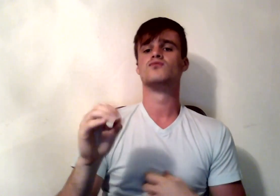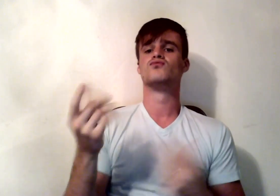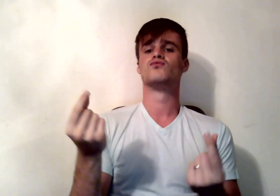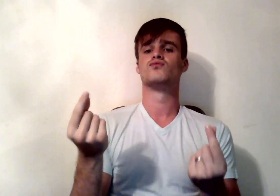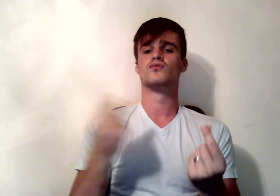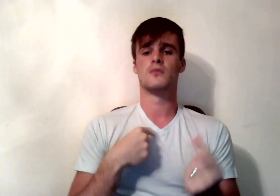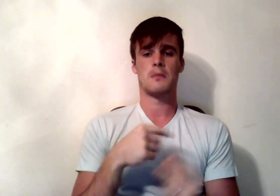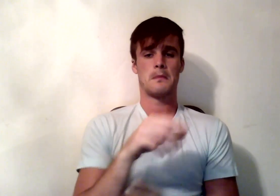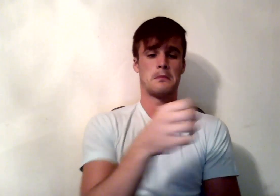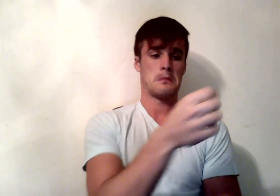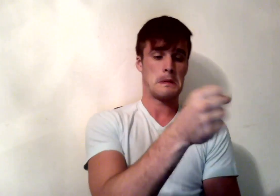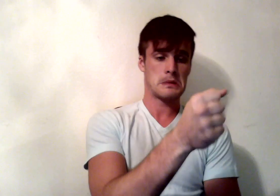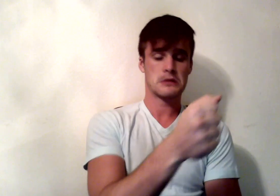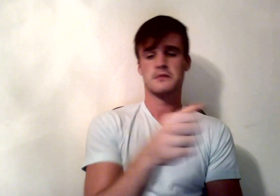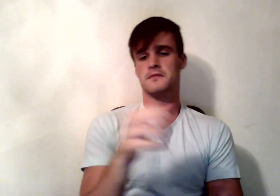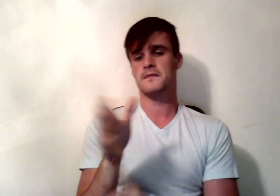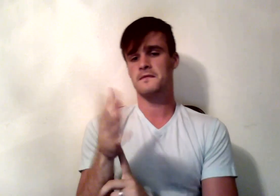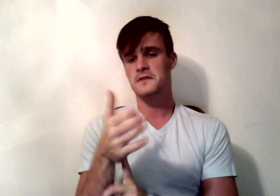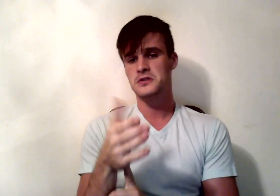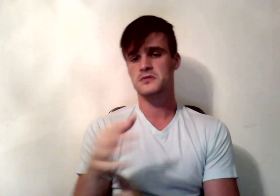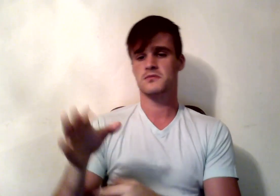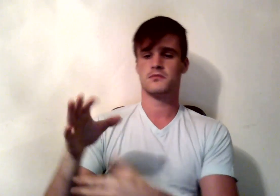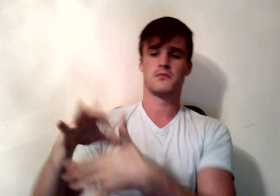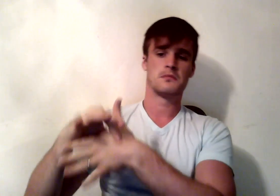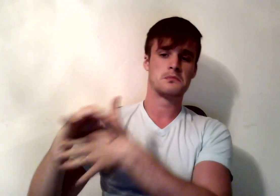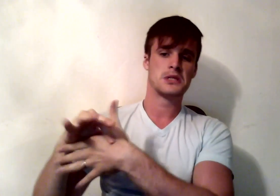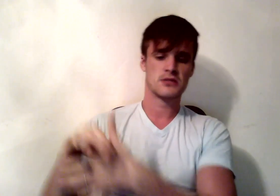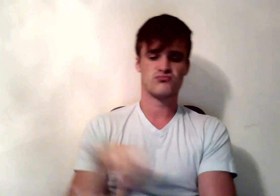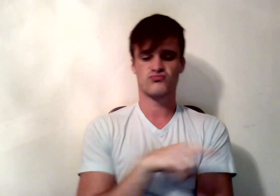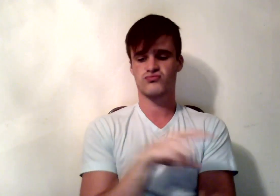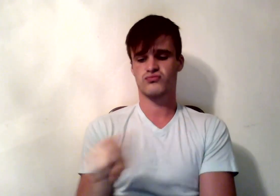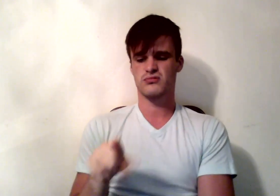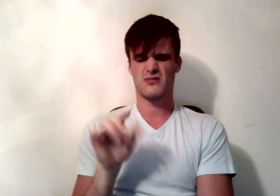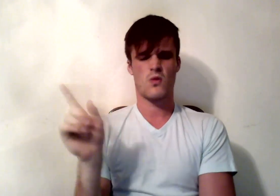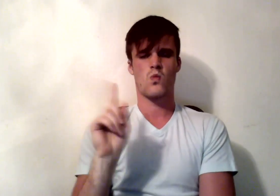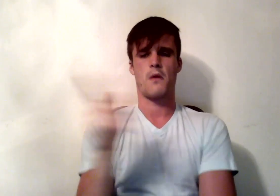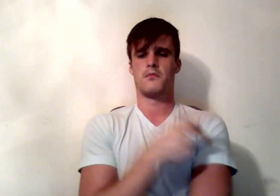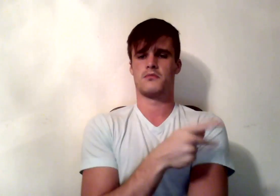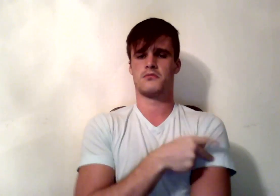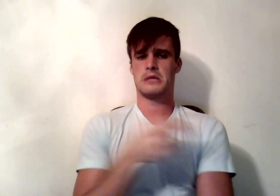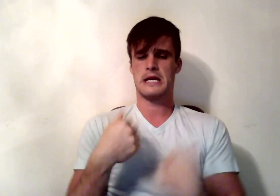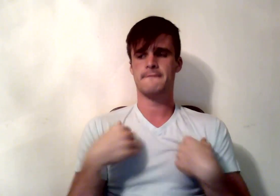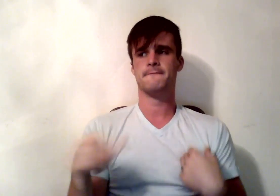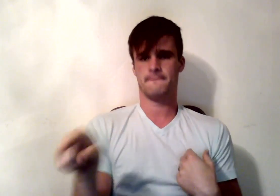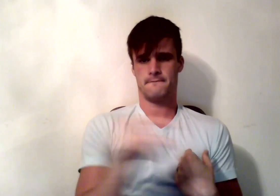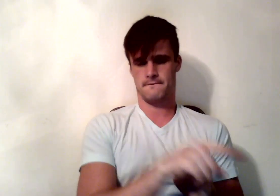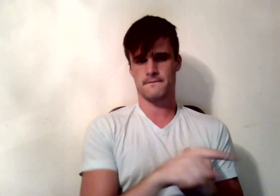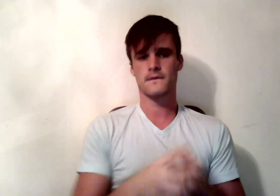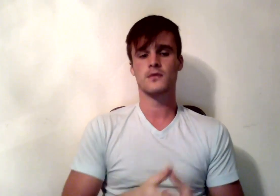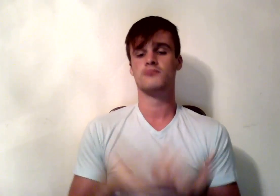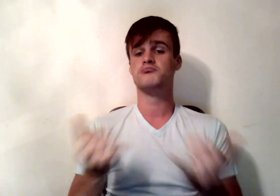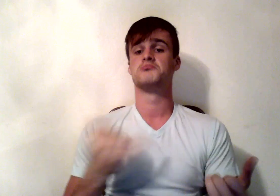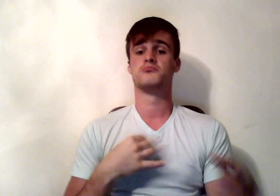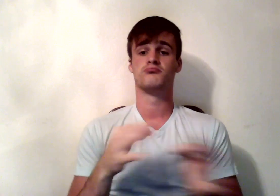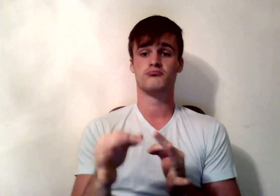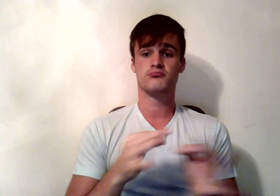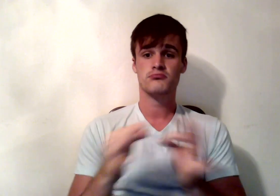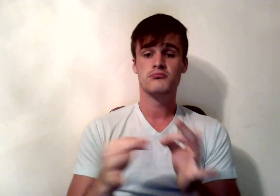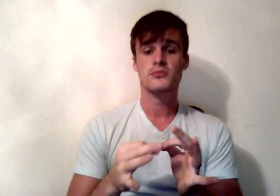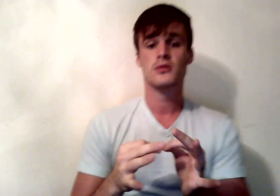beans, and even vegetables. Now, we described carbohydrates, fats, and proteins as the three energy-yielding nutrients.